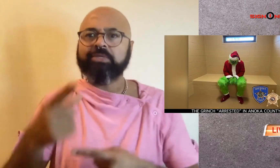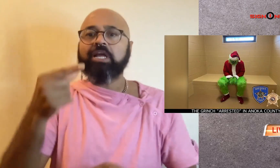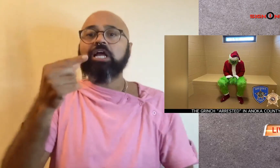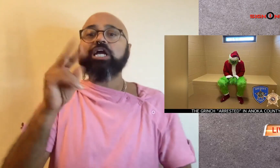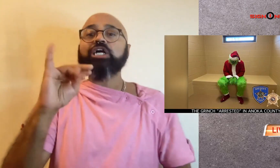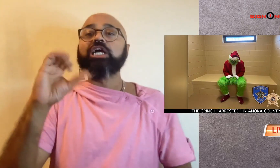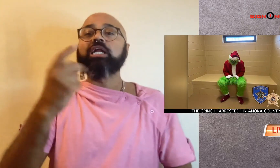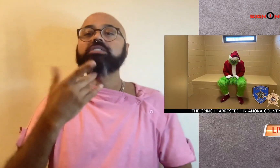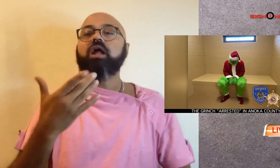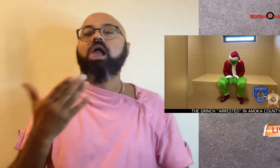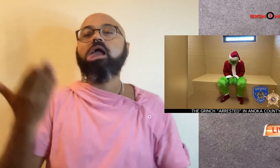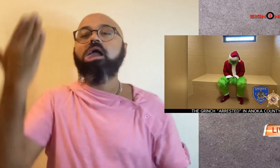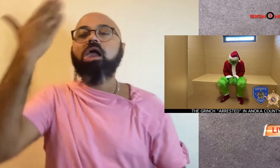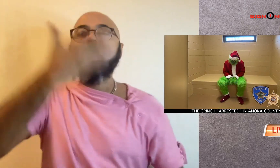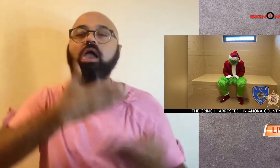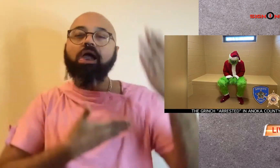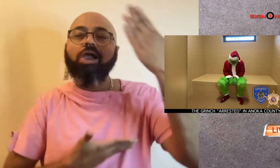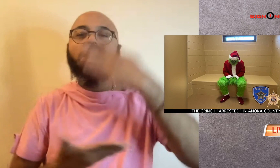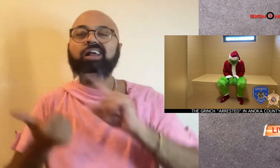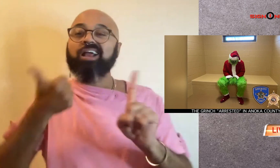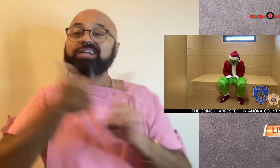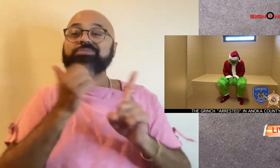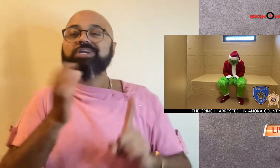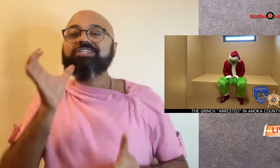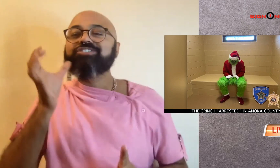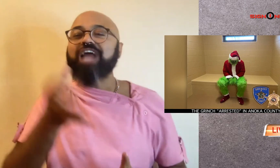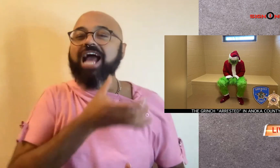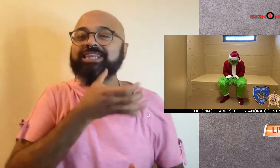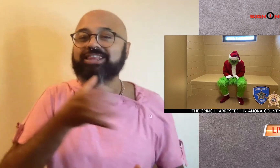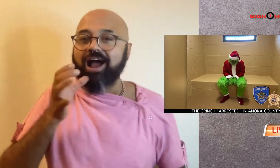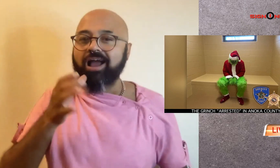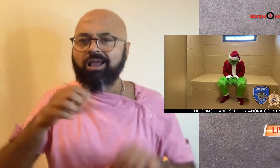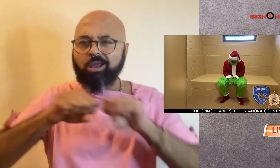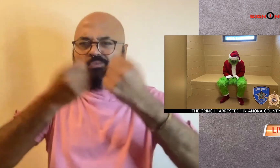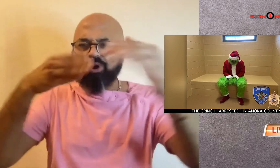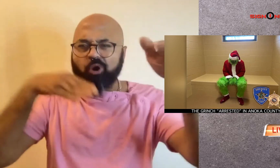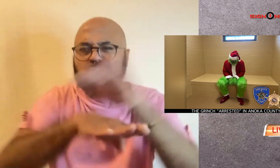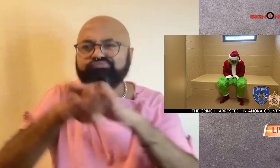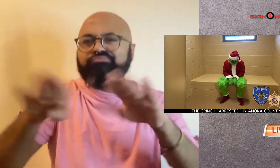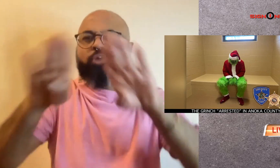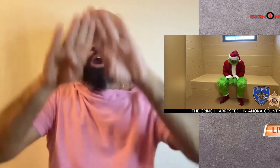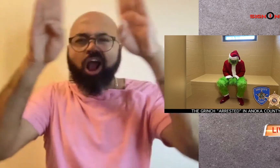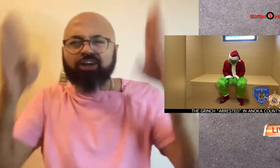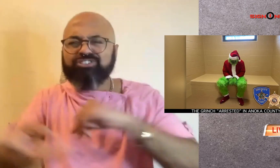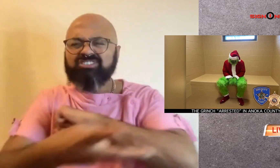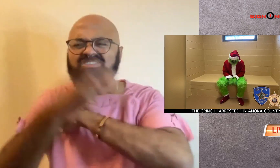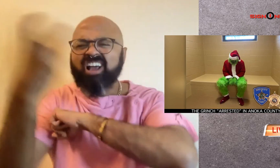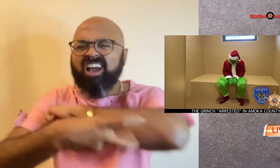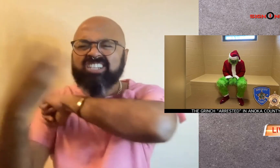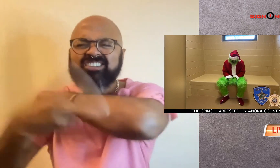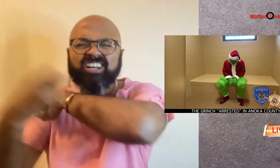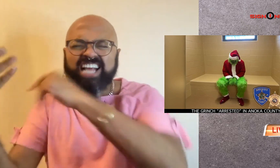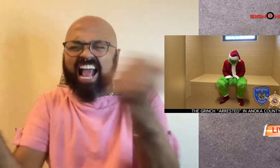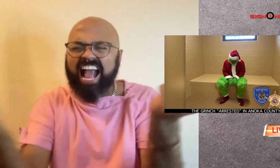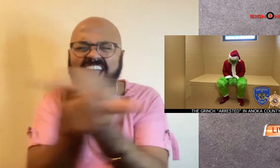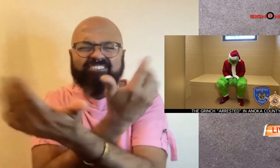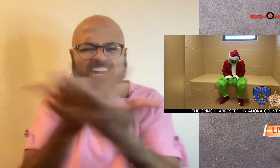The Sheriff says for years the Grinch has disguised himself as Santa broken into homes and stolen everything.